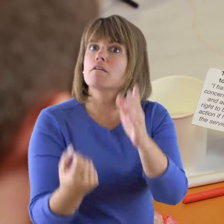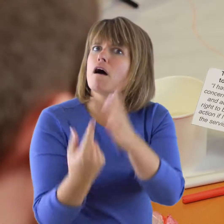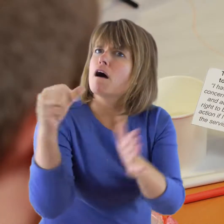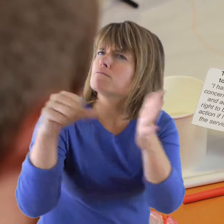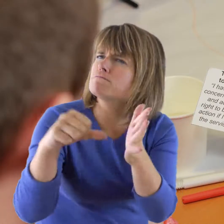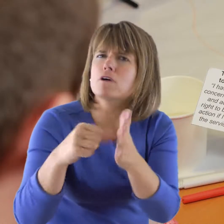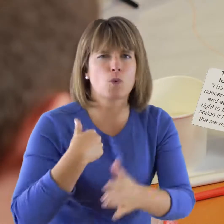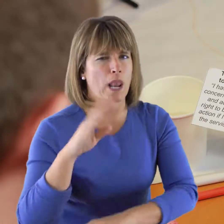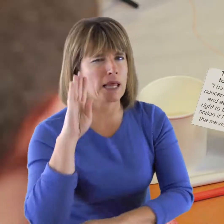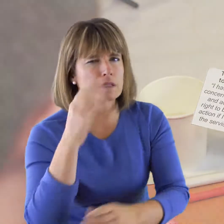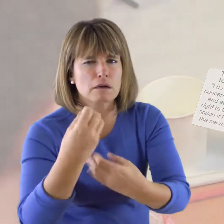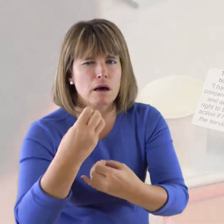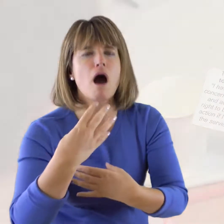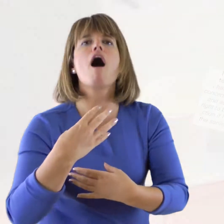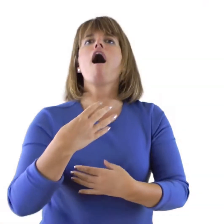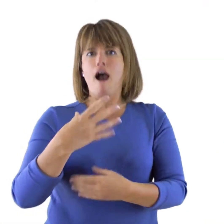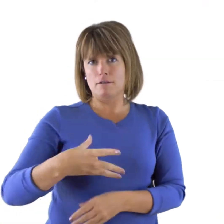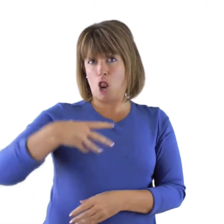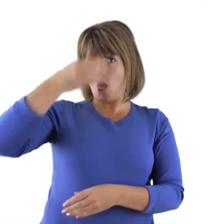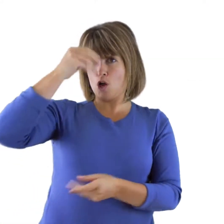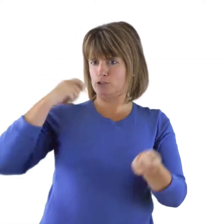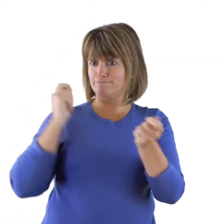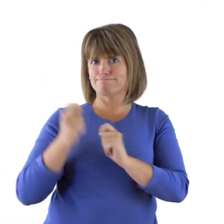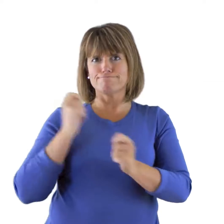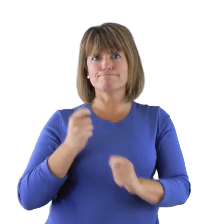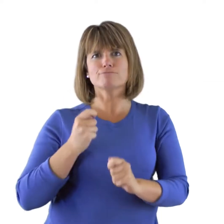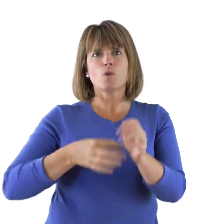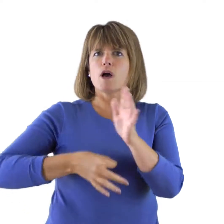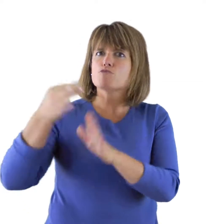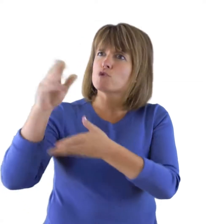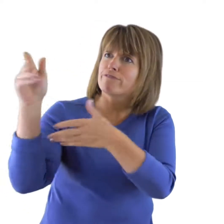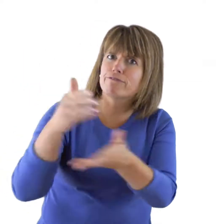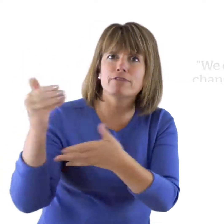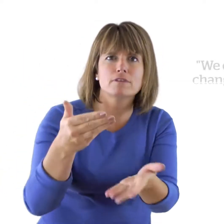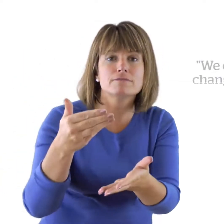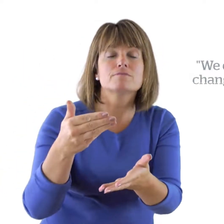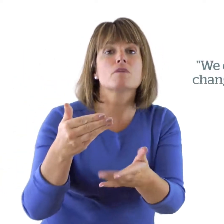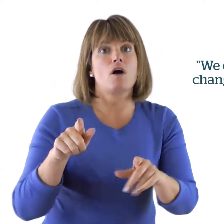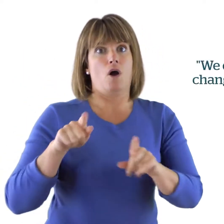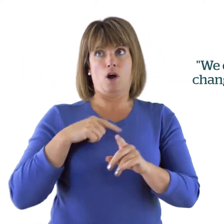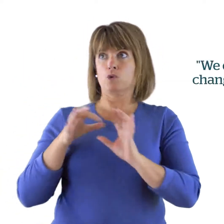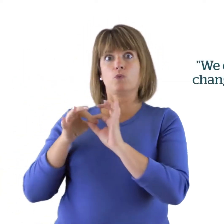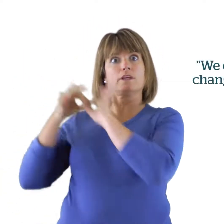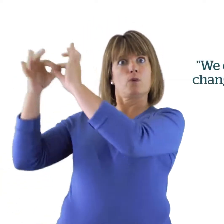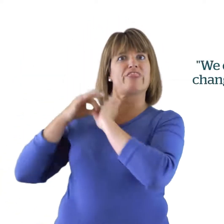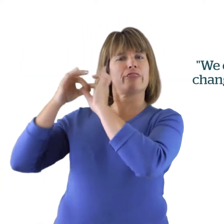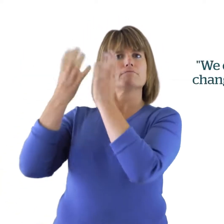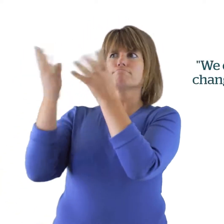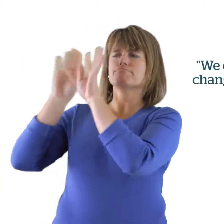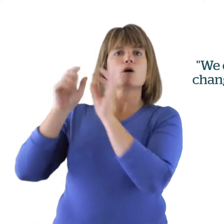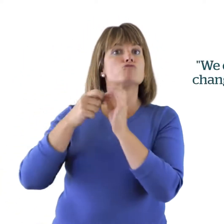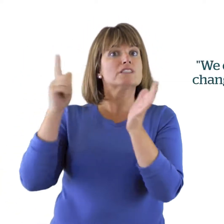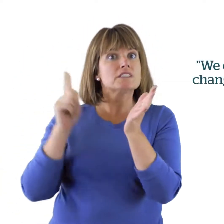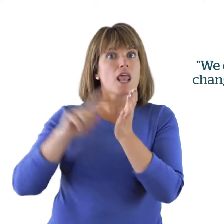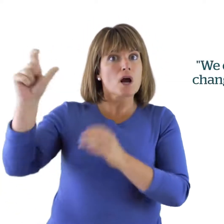work with you to improve the care you receive. Healthwatch Bristol works with the council and NHS hospitals. We work with